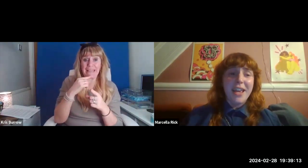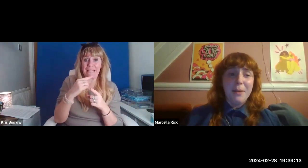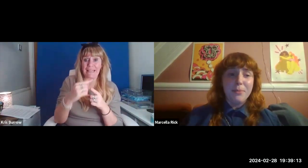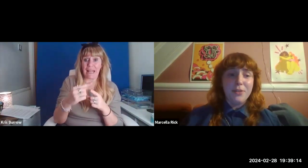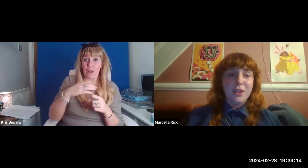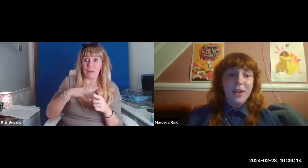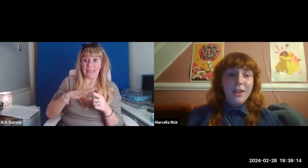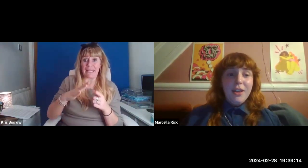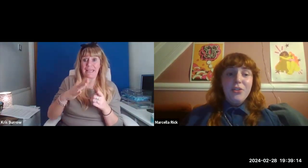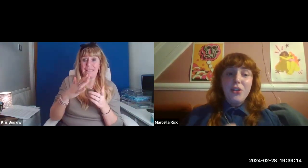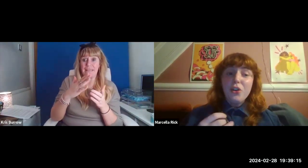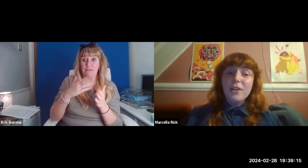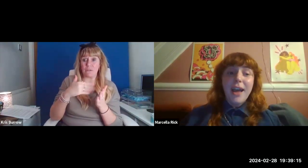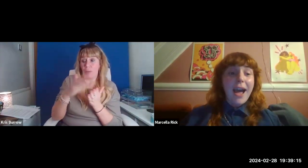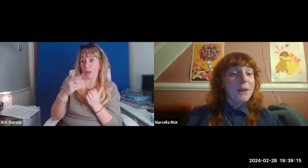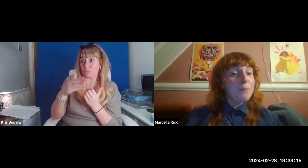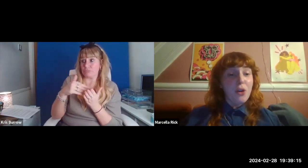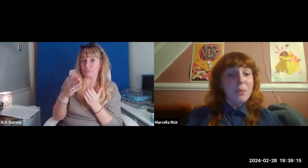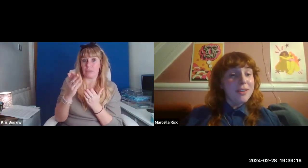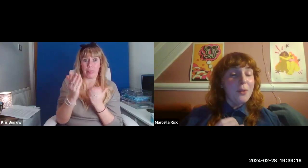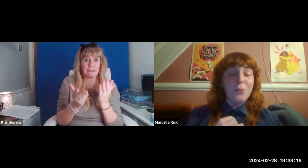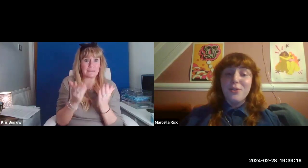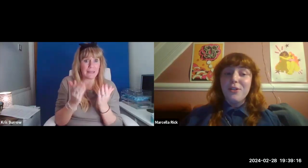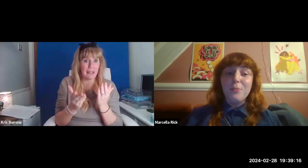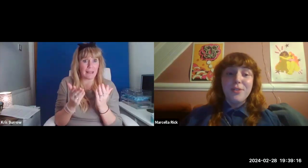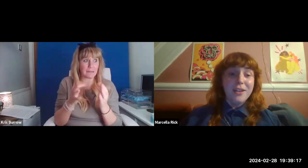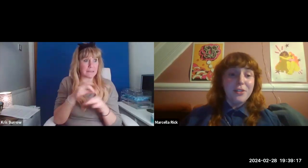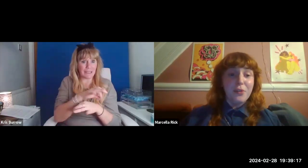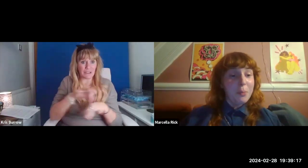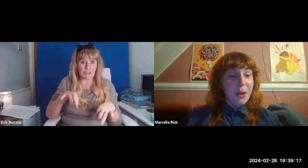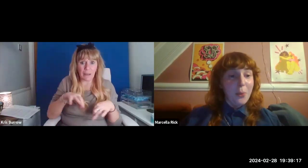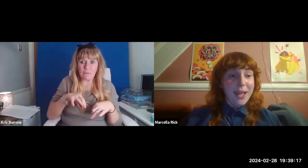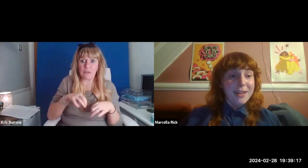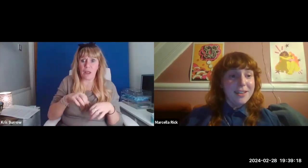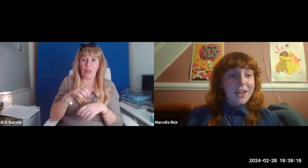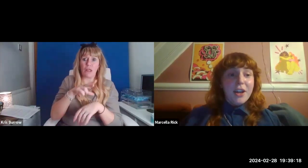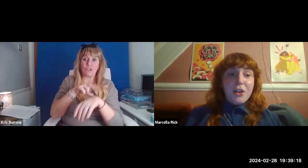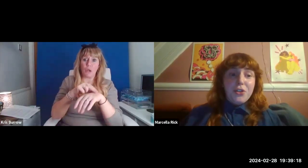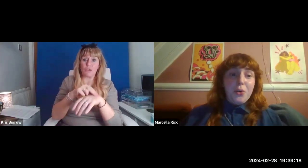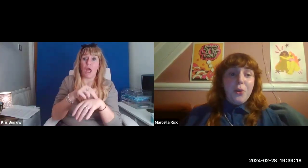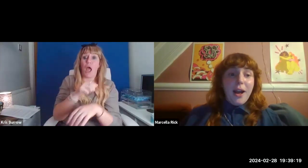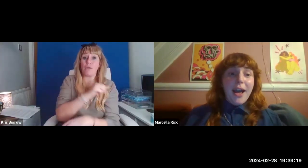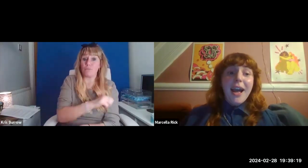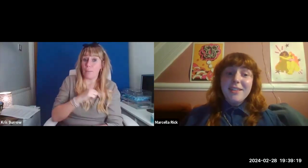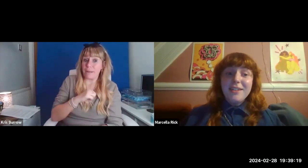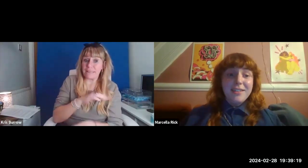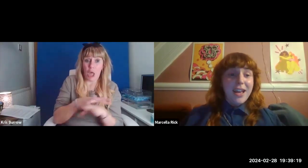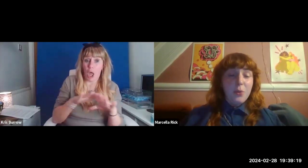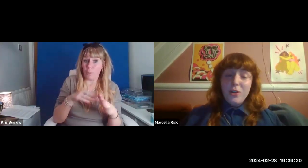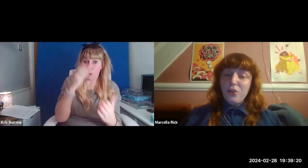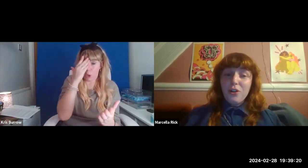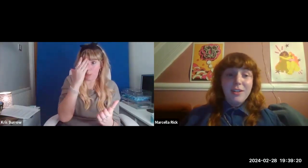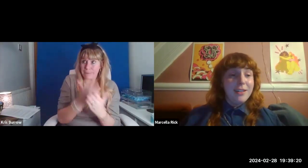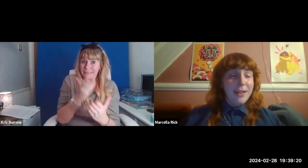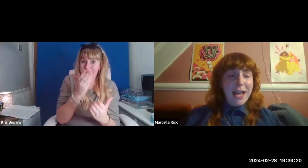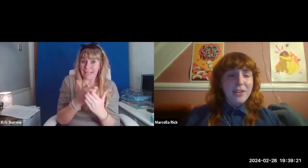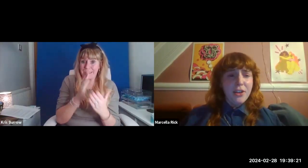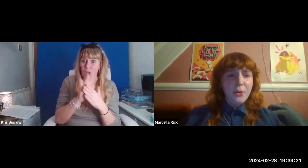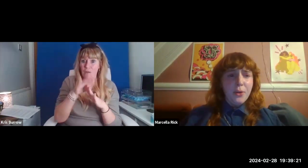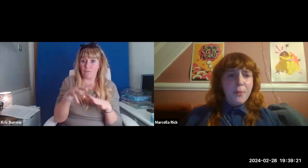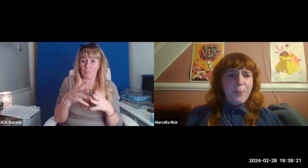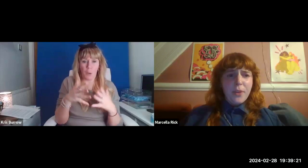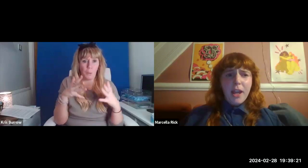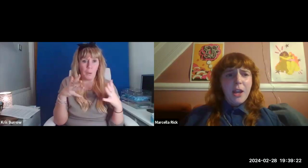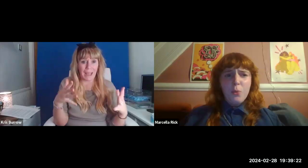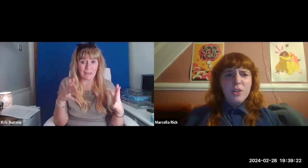and tapes. The doctor I'd promised I wouldn't obsess over my weight, so I had to decide which doctor to lie